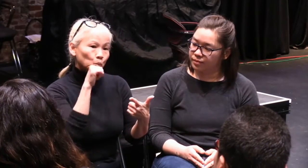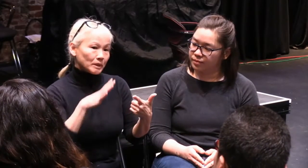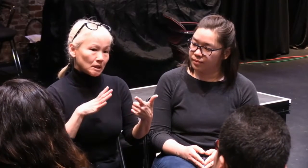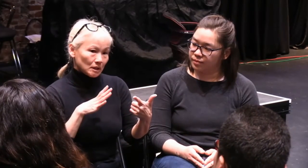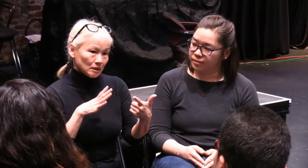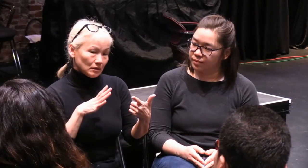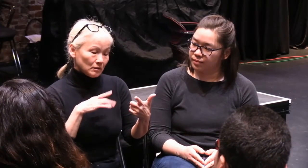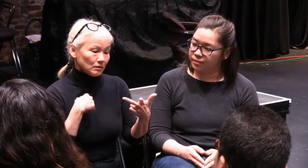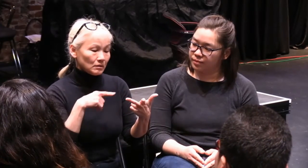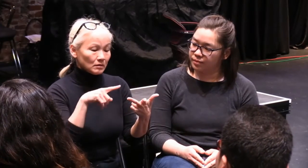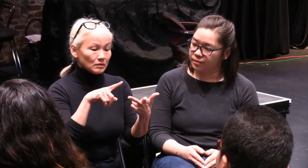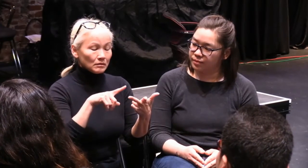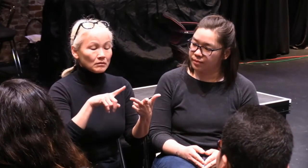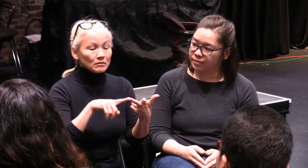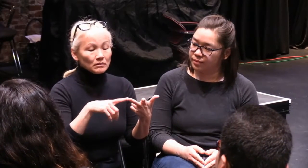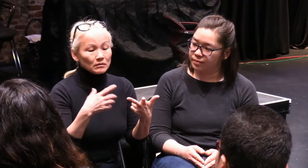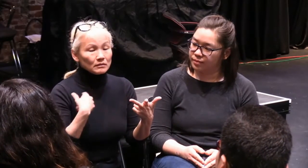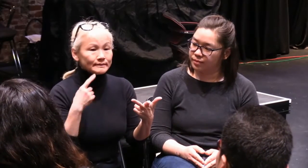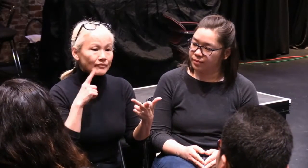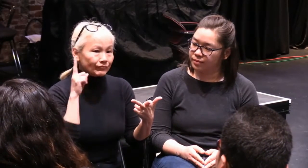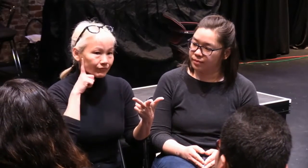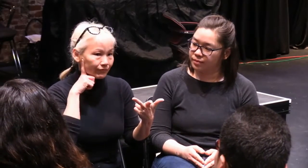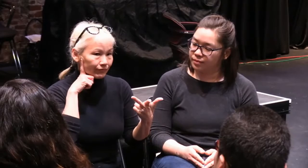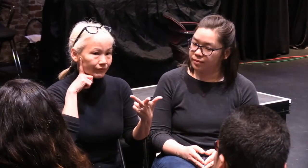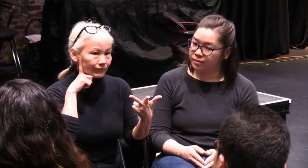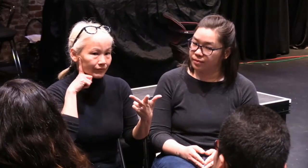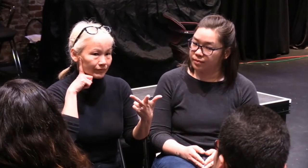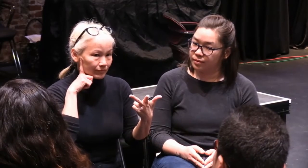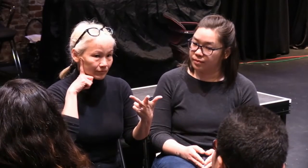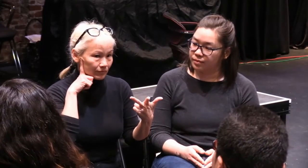American woman who is also deaf.